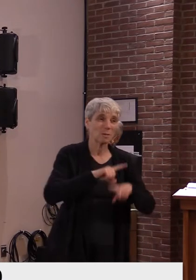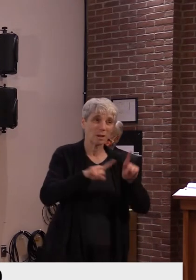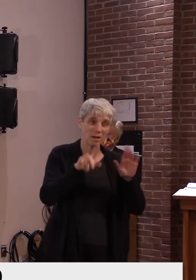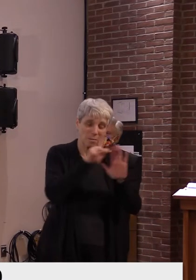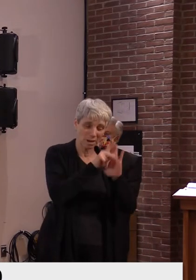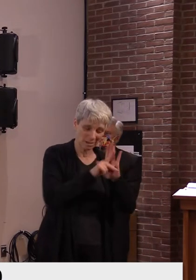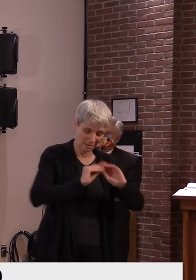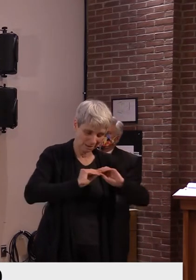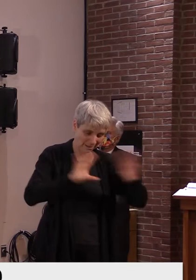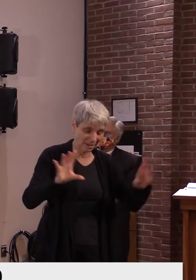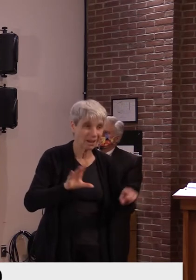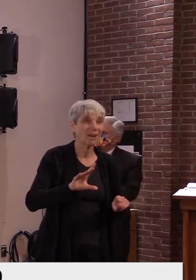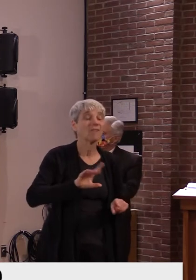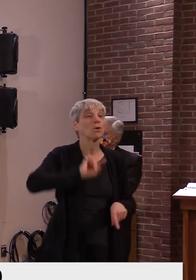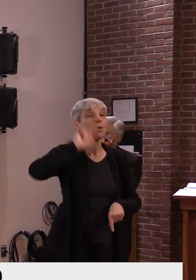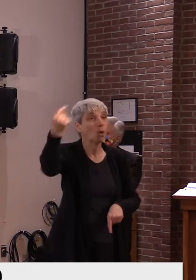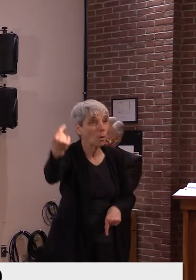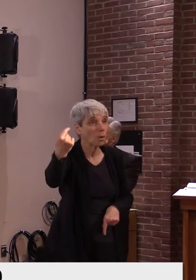actually works.